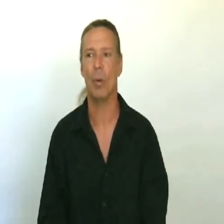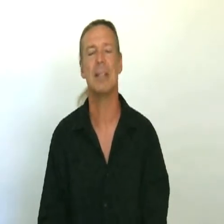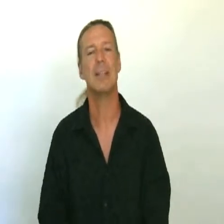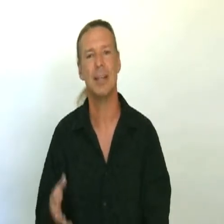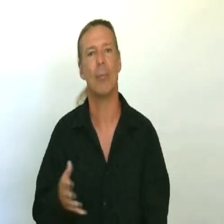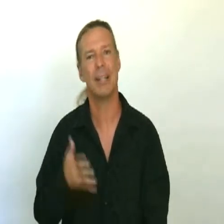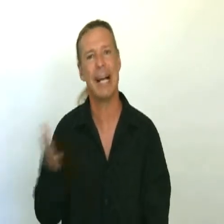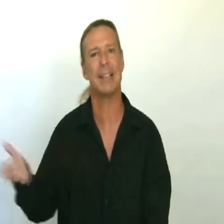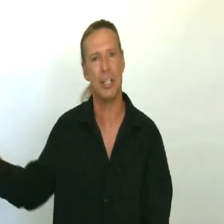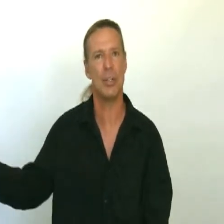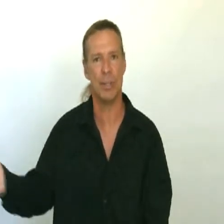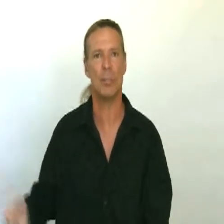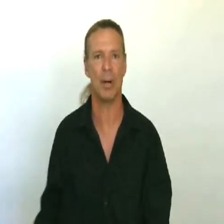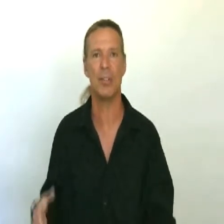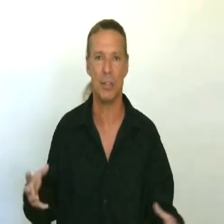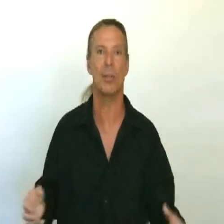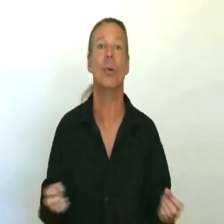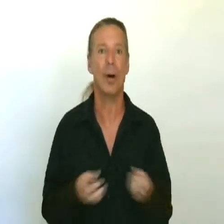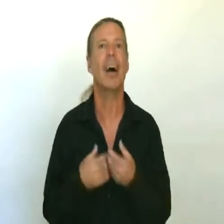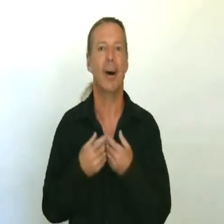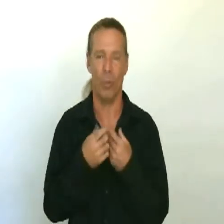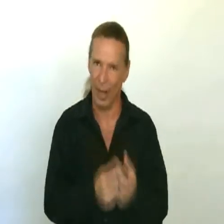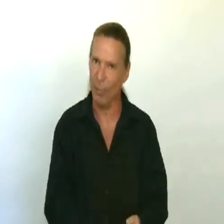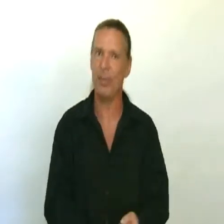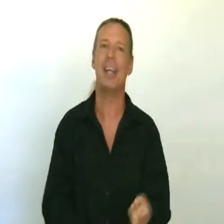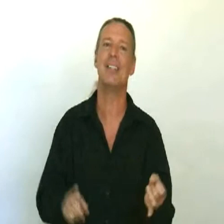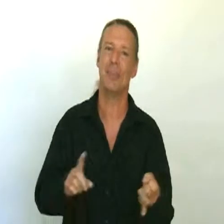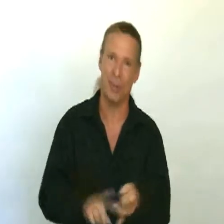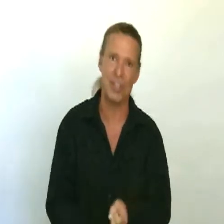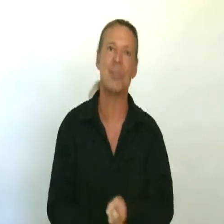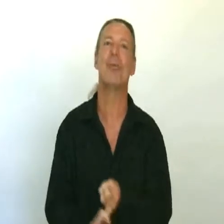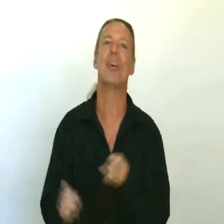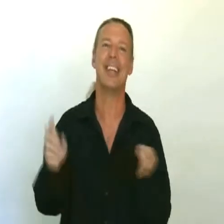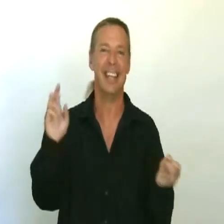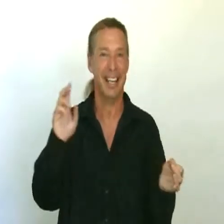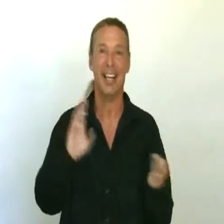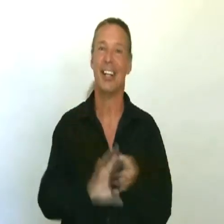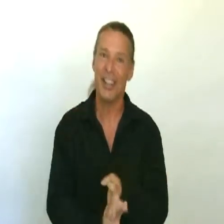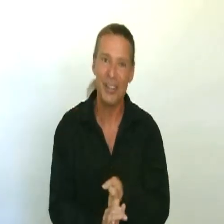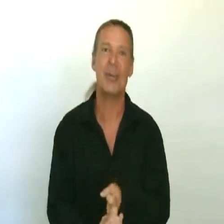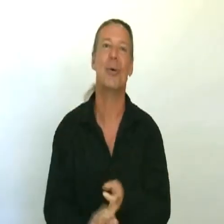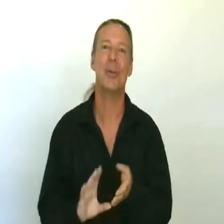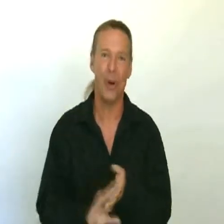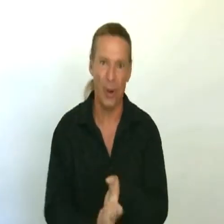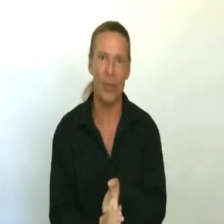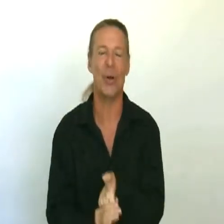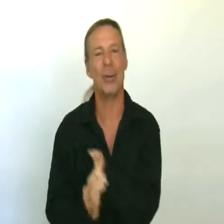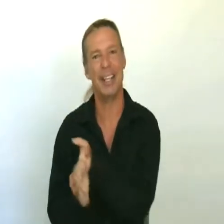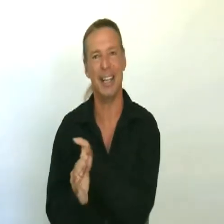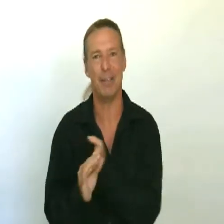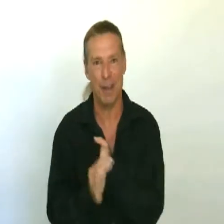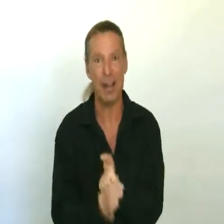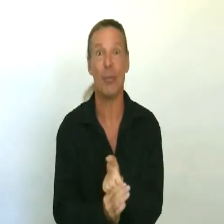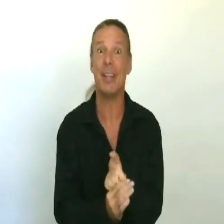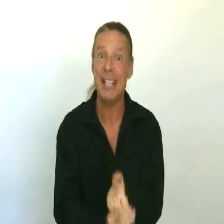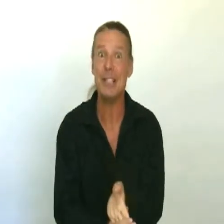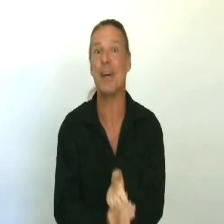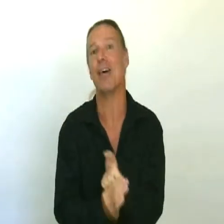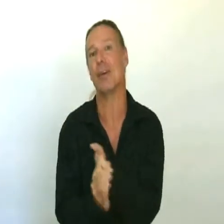wasn't a relaxation response to a well-placed, well-supported, clear-toned whole note in the final release valve or